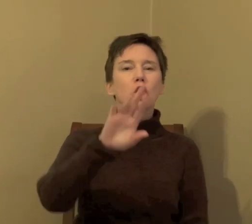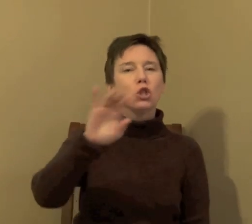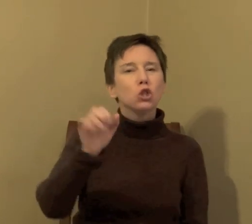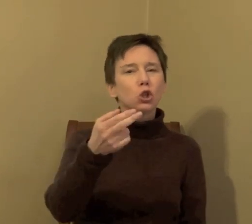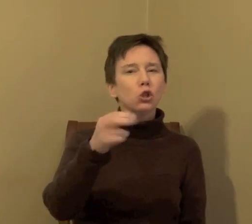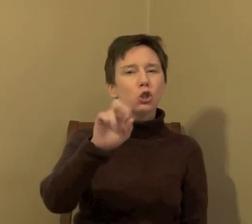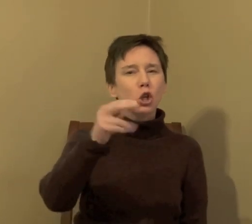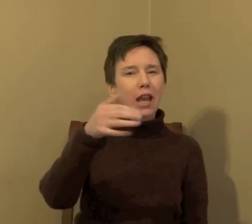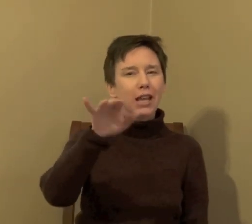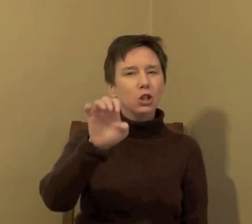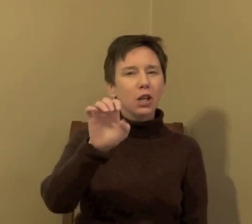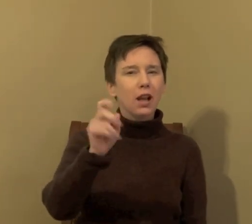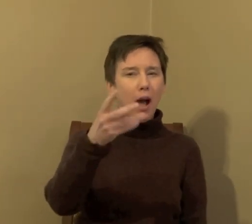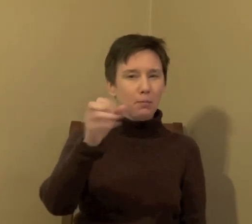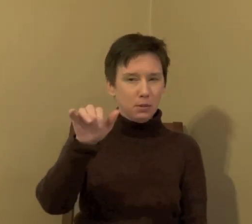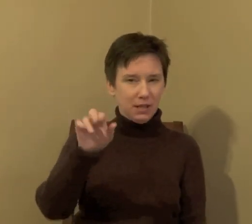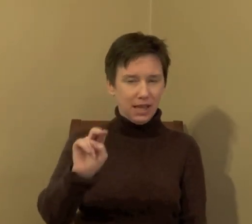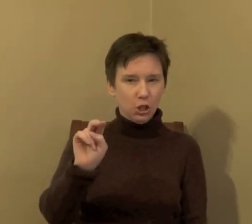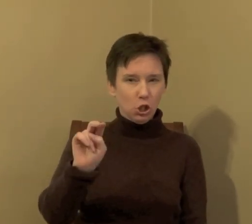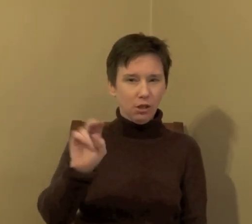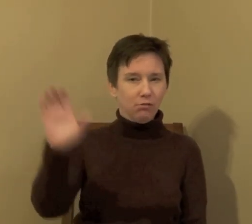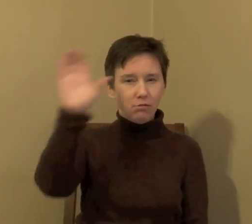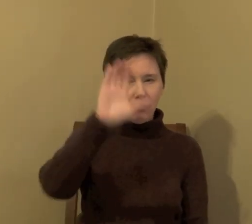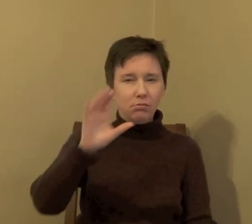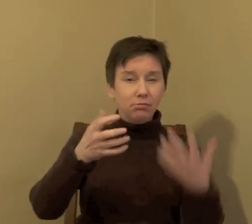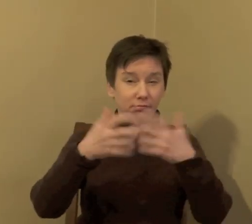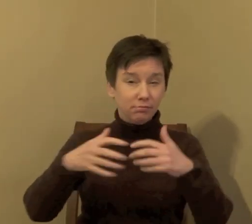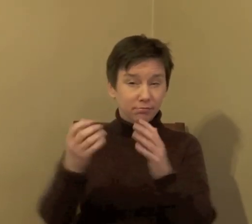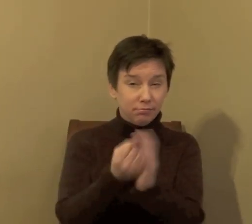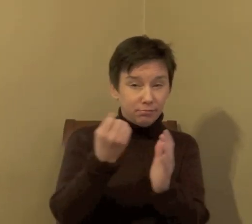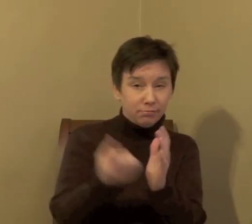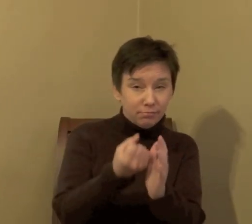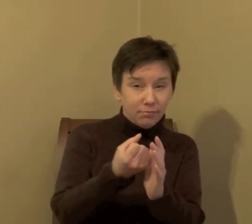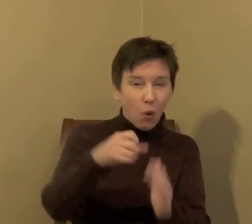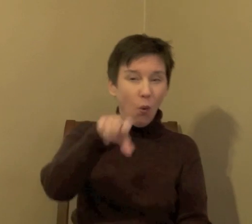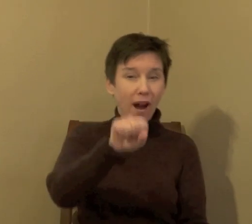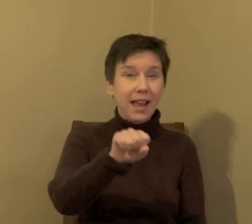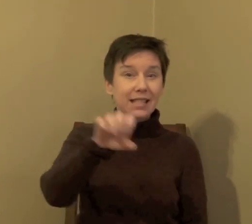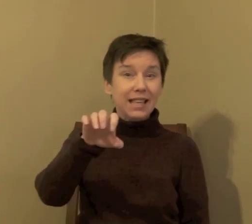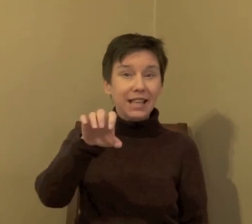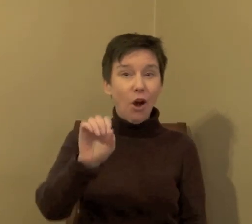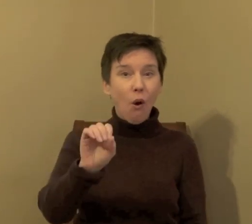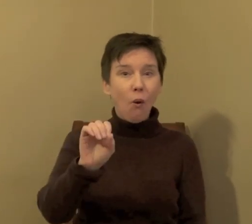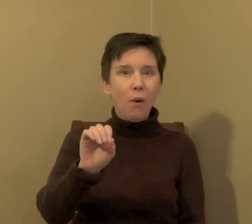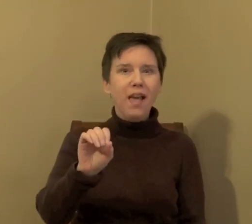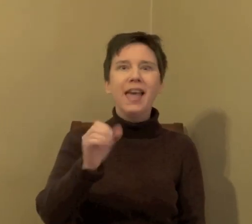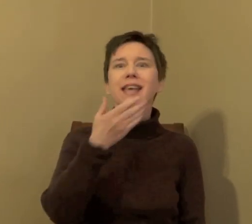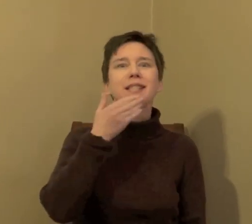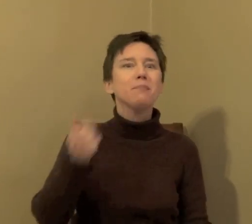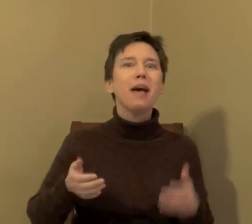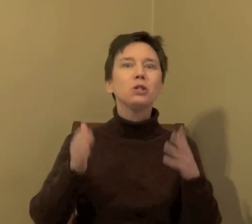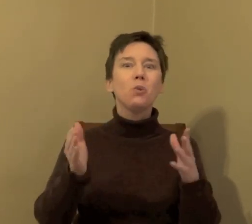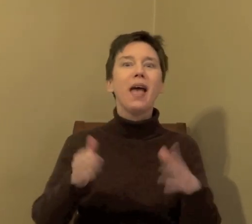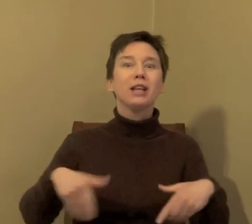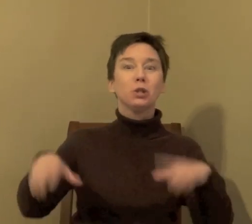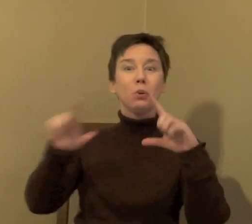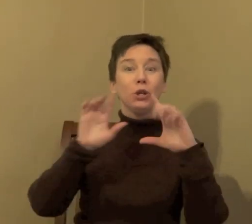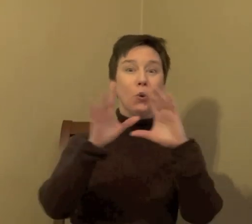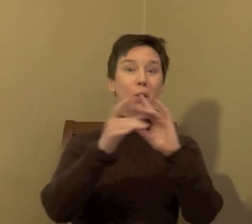Search Engine Optimization or SEO is the best way to put your